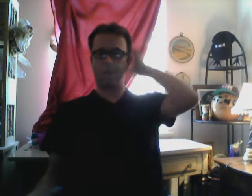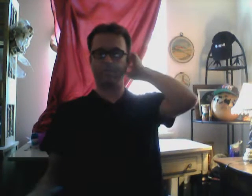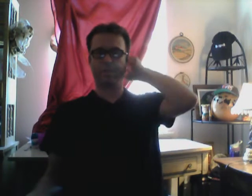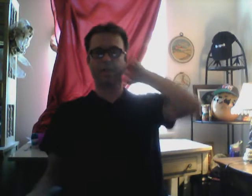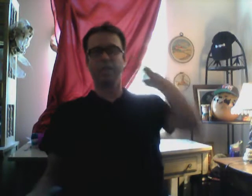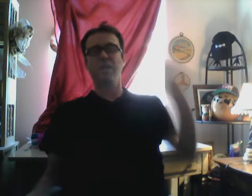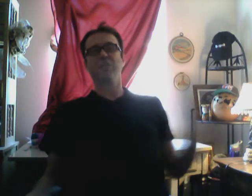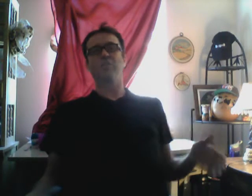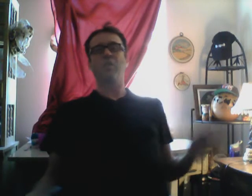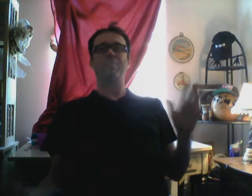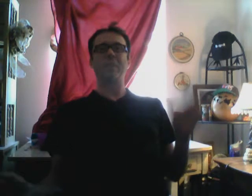Is.